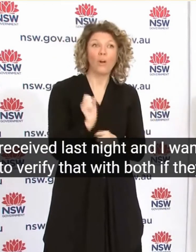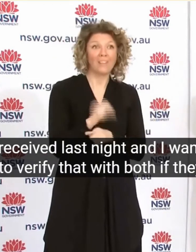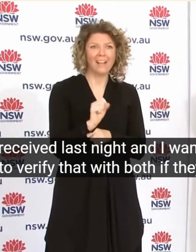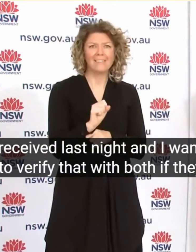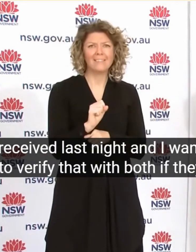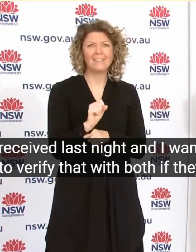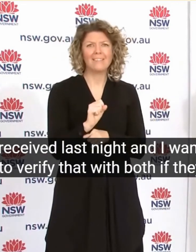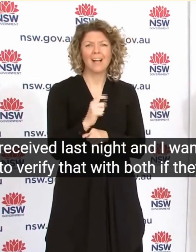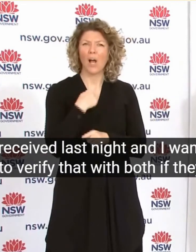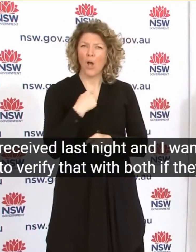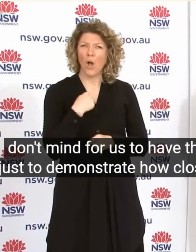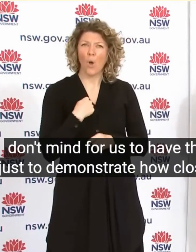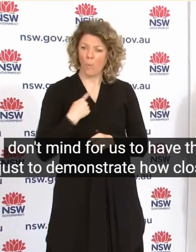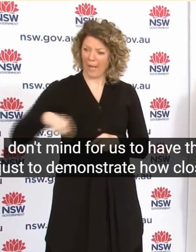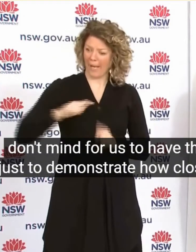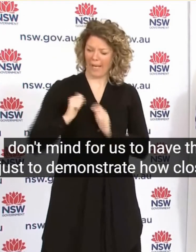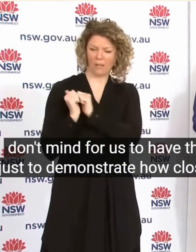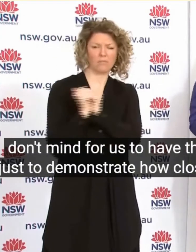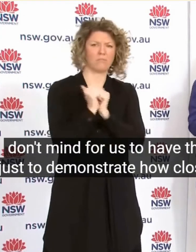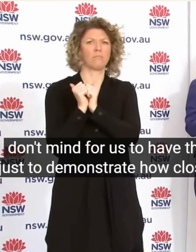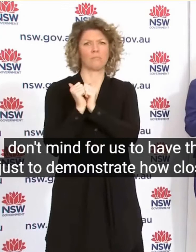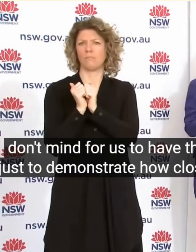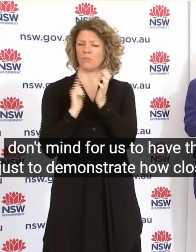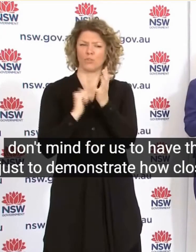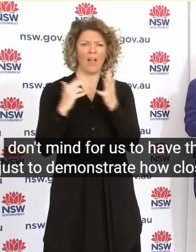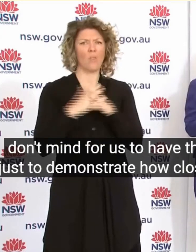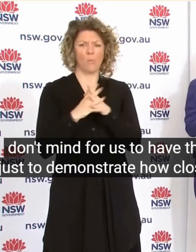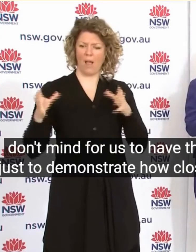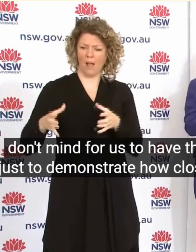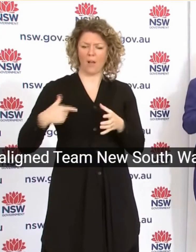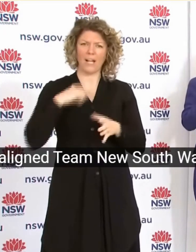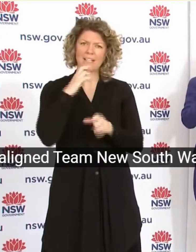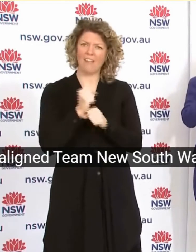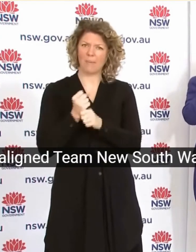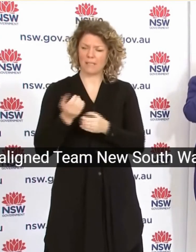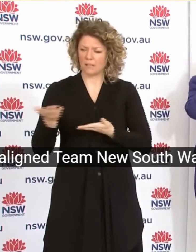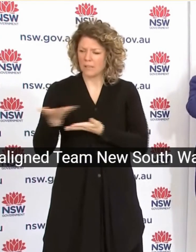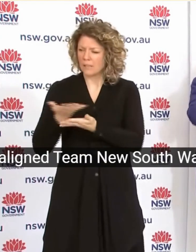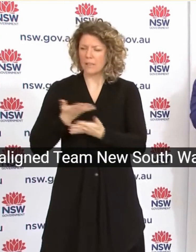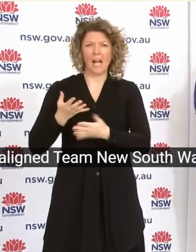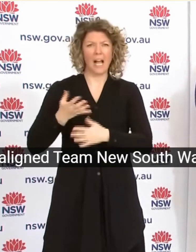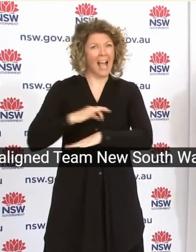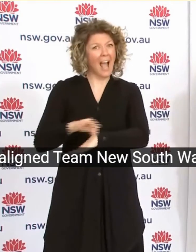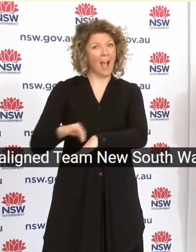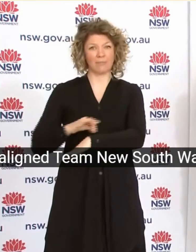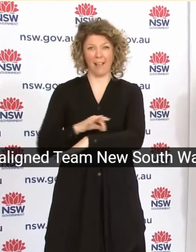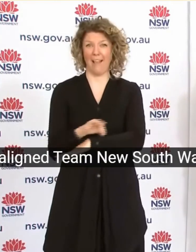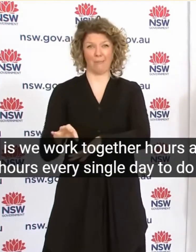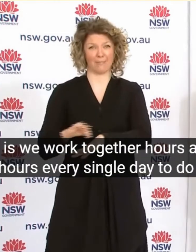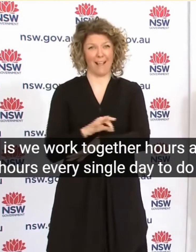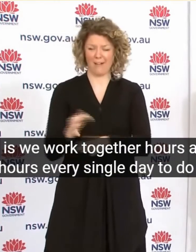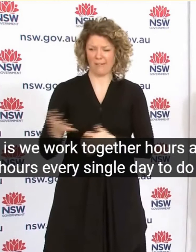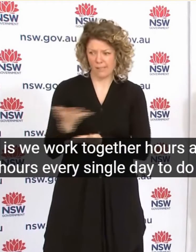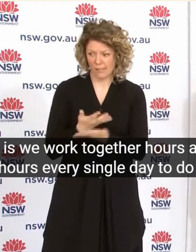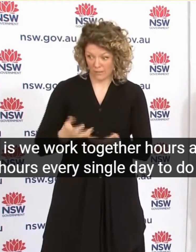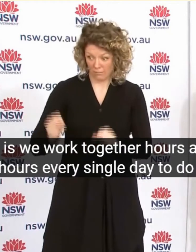rate How Closely Aligned Team New South Wales Is We Work Together Hours And Hours Every Single Day To Do The Right Thing By